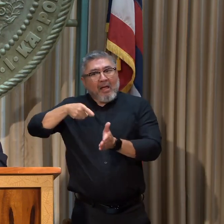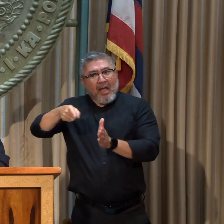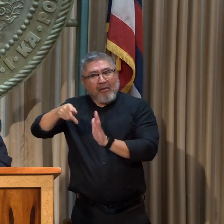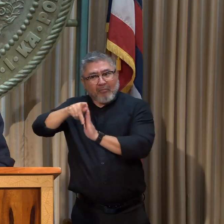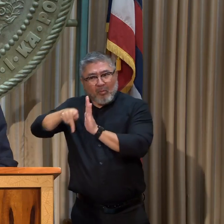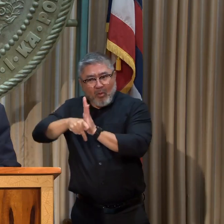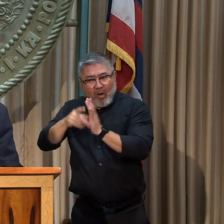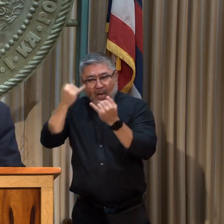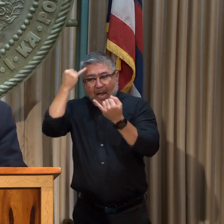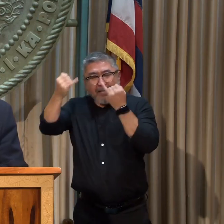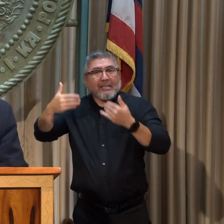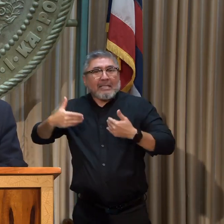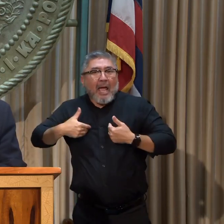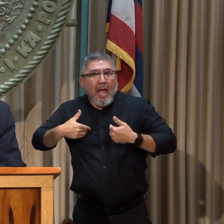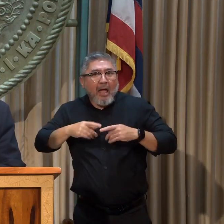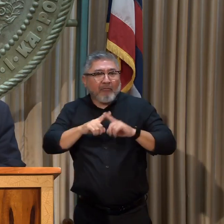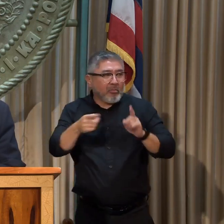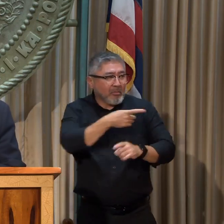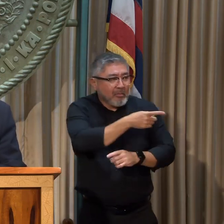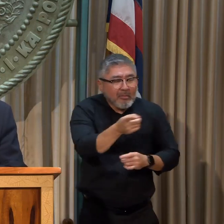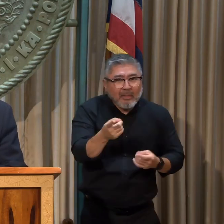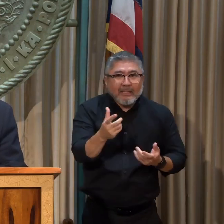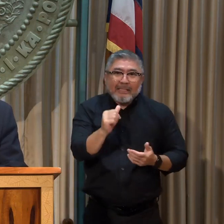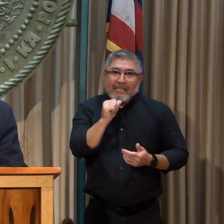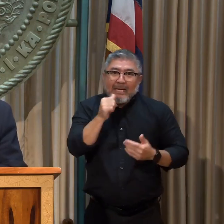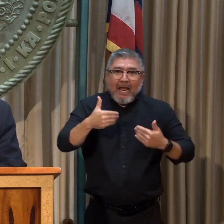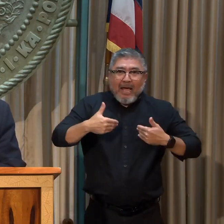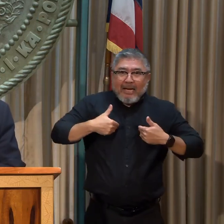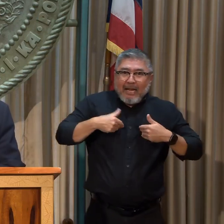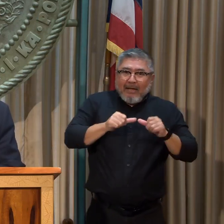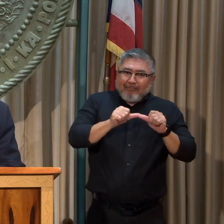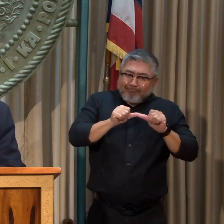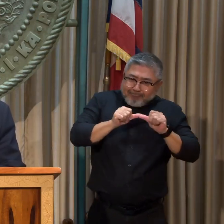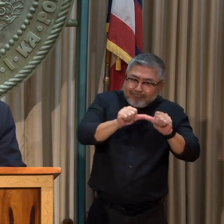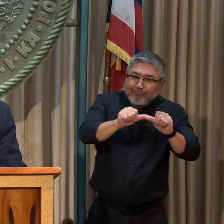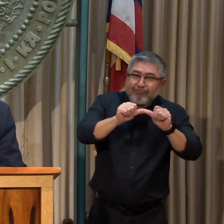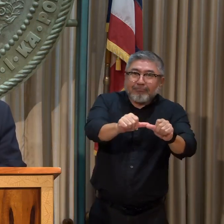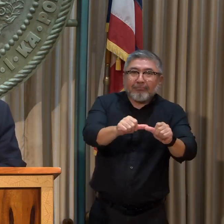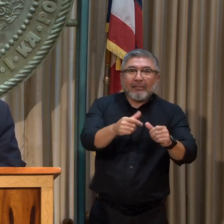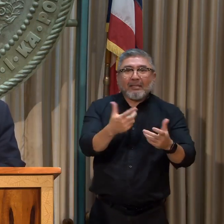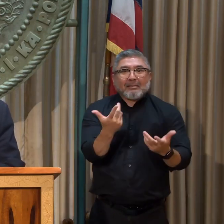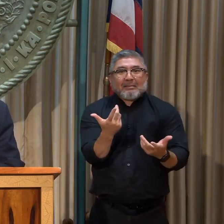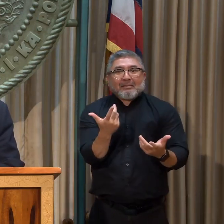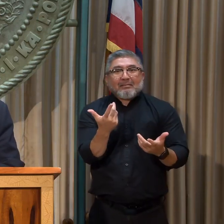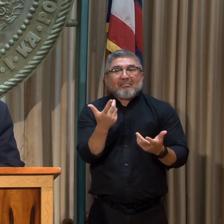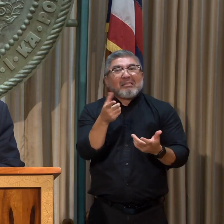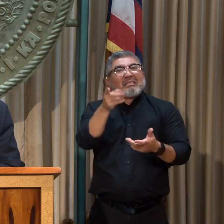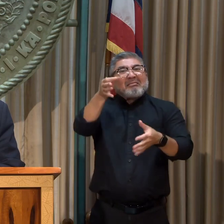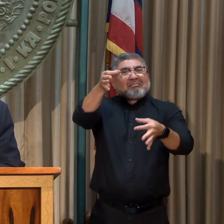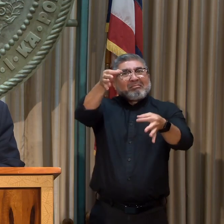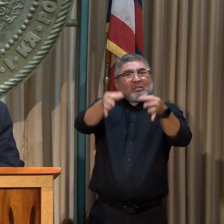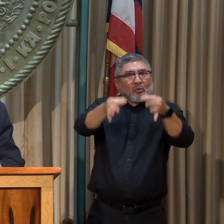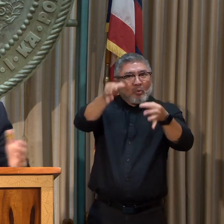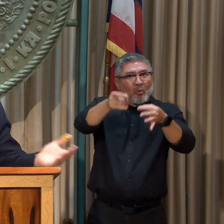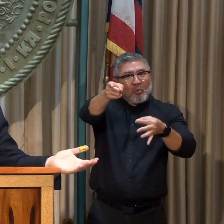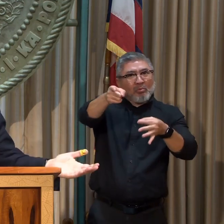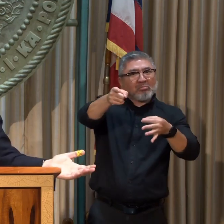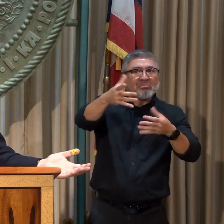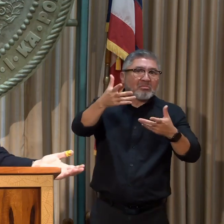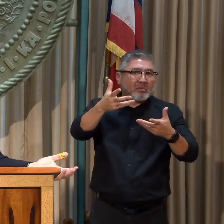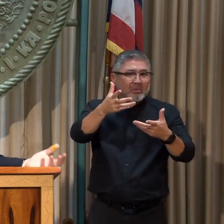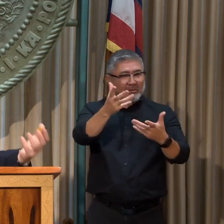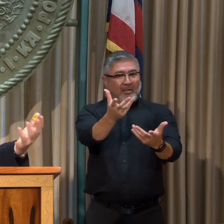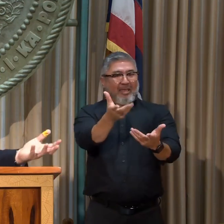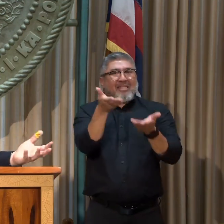We don't often have the absolute insistence because of the courts to do certain things and so having a